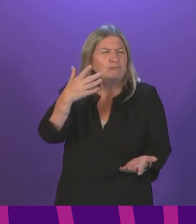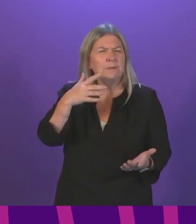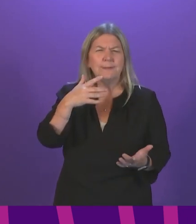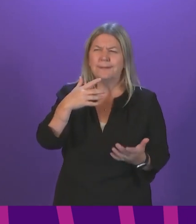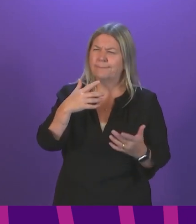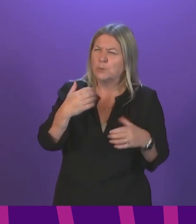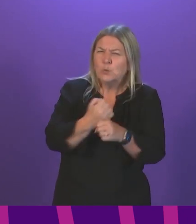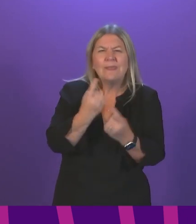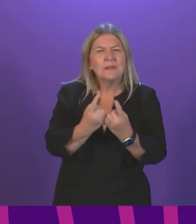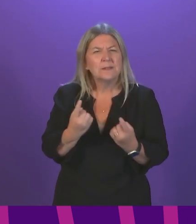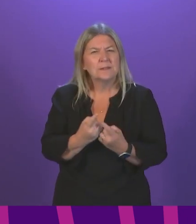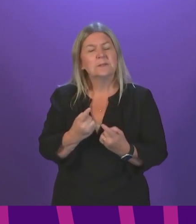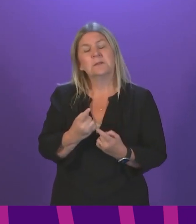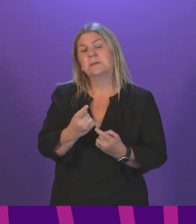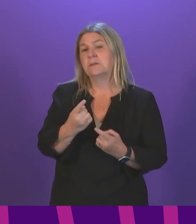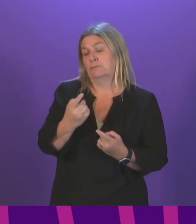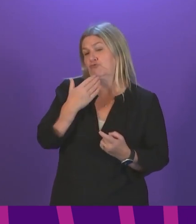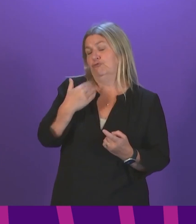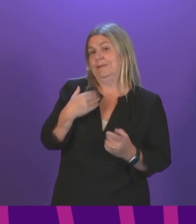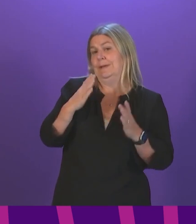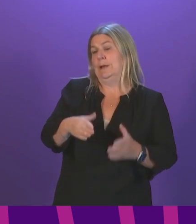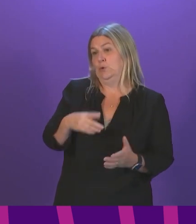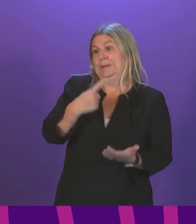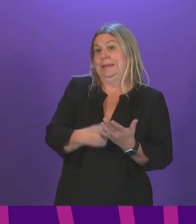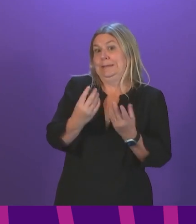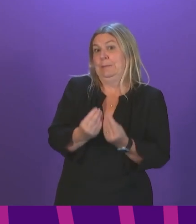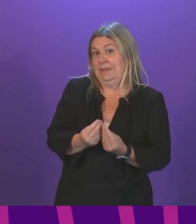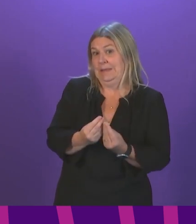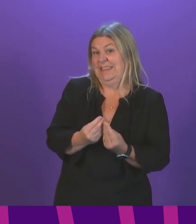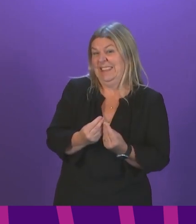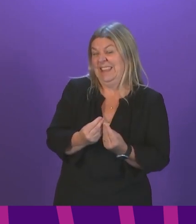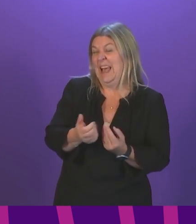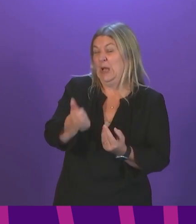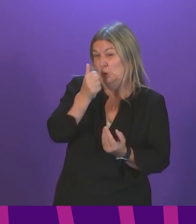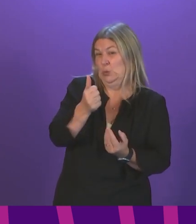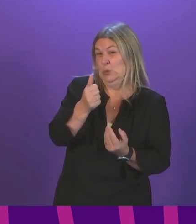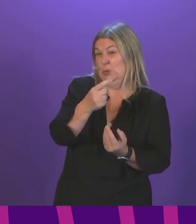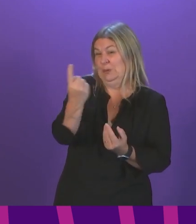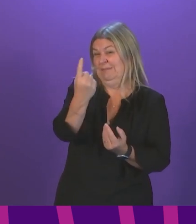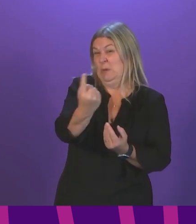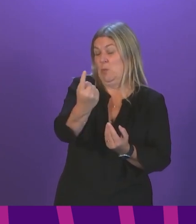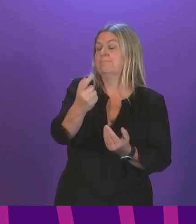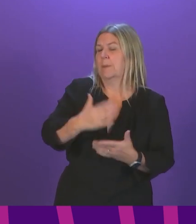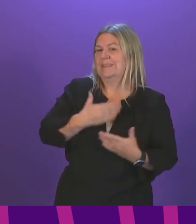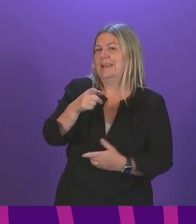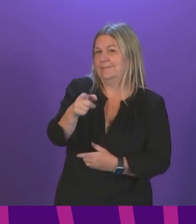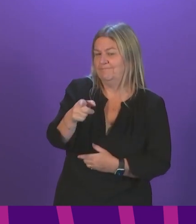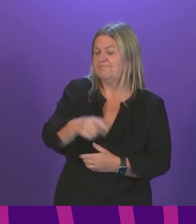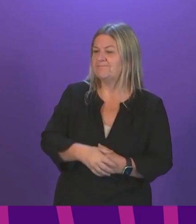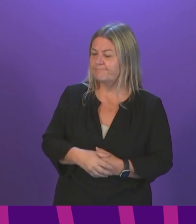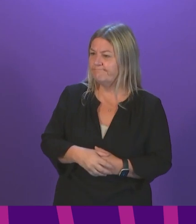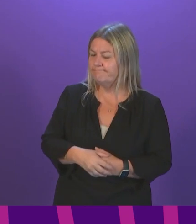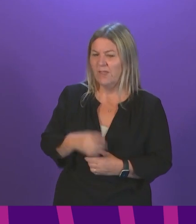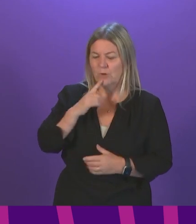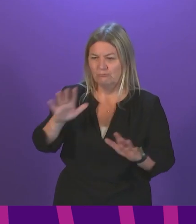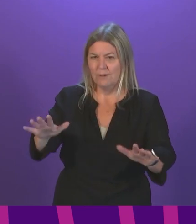thought might upset someone. So why did I do it and, importantly, how? I engaged with the person and